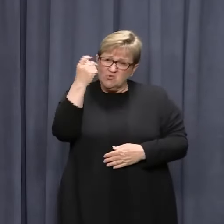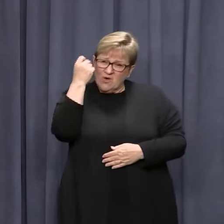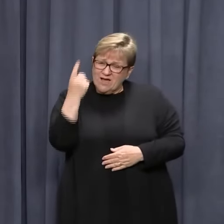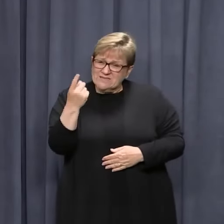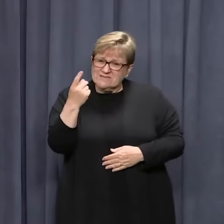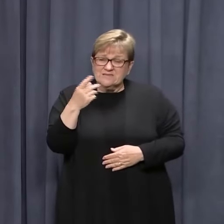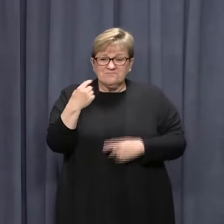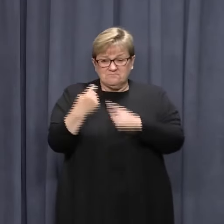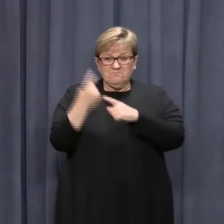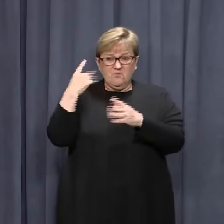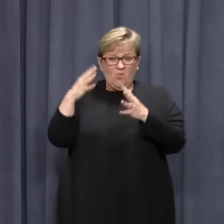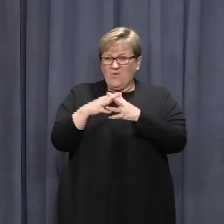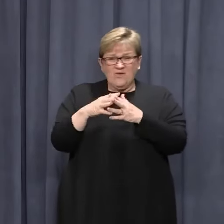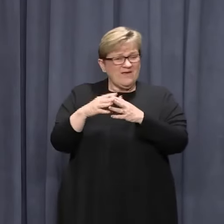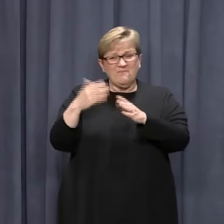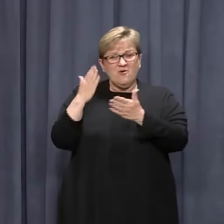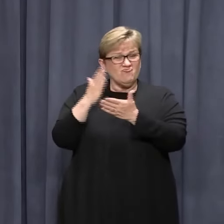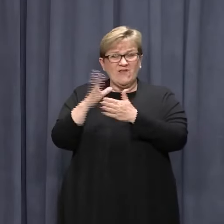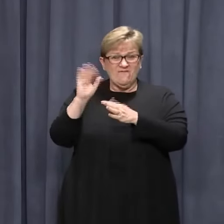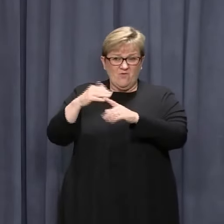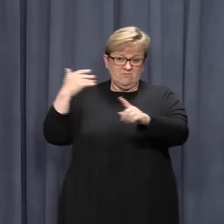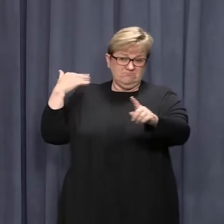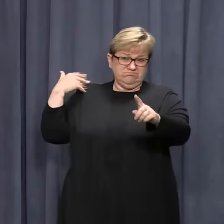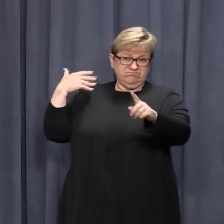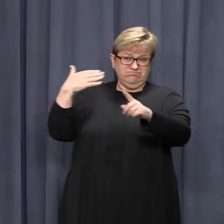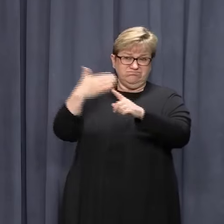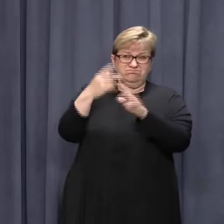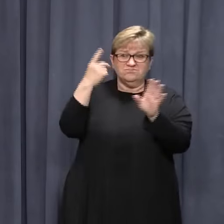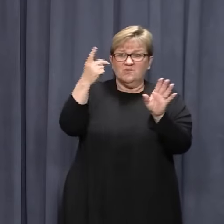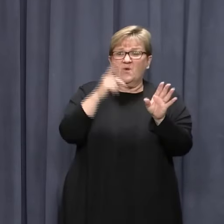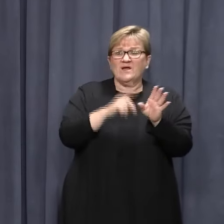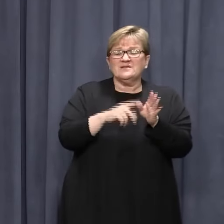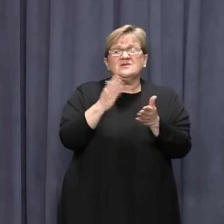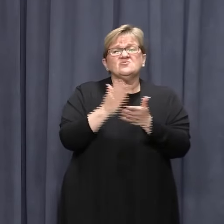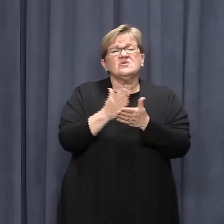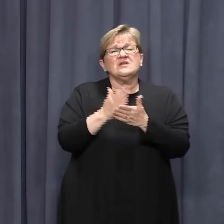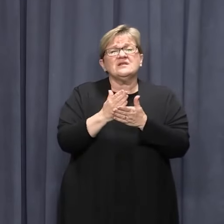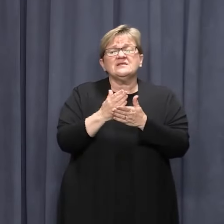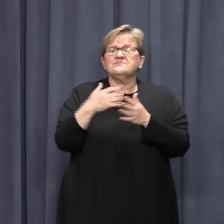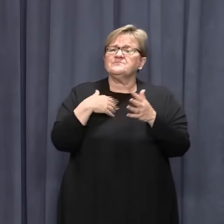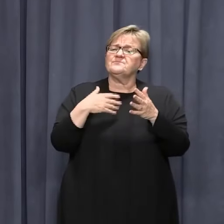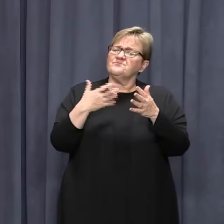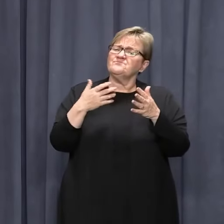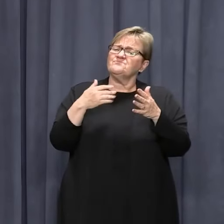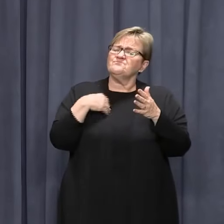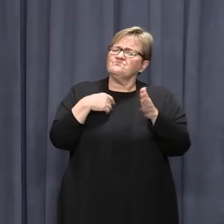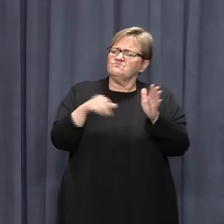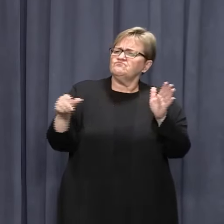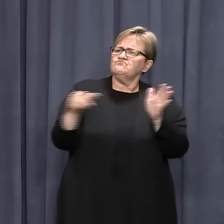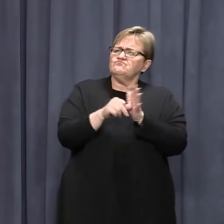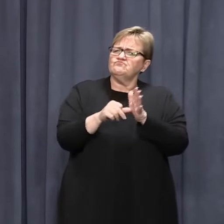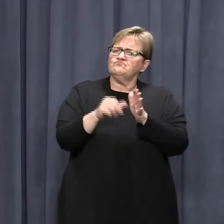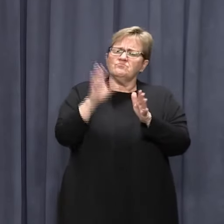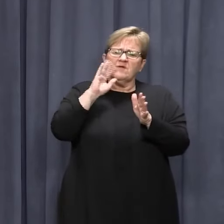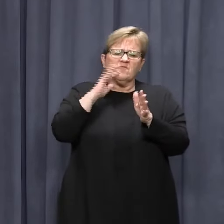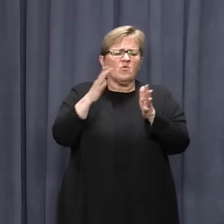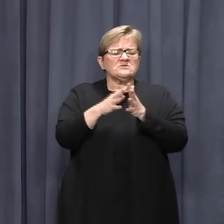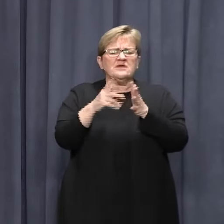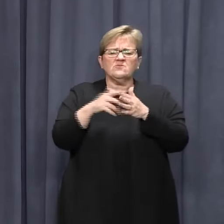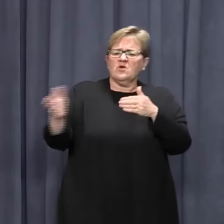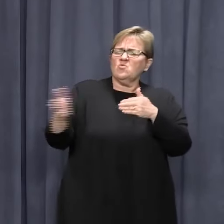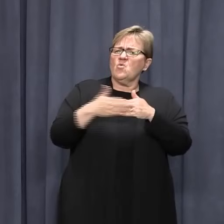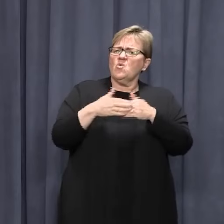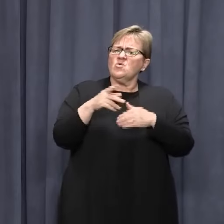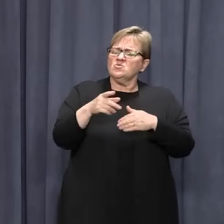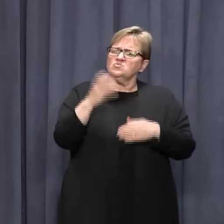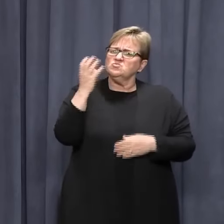not only in the last week but over the course of the whole year. While our border controls have been one of our most effective weapons in the fight